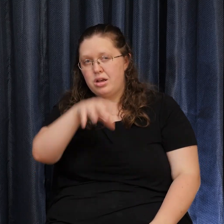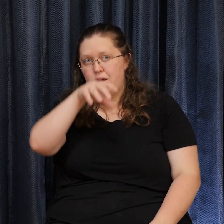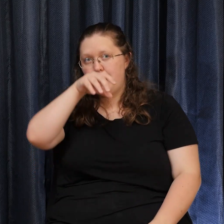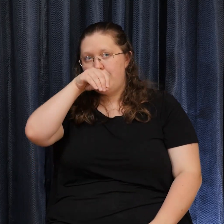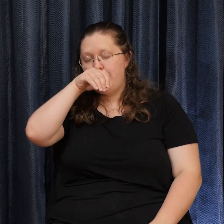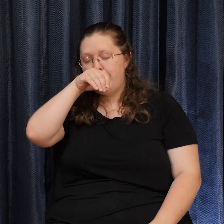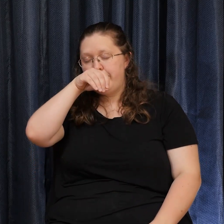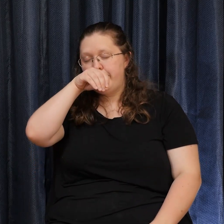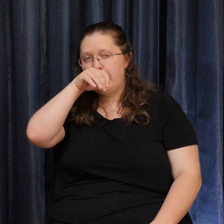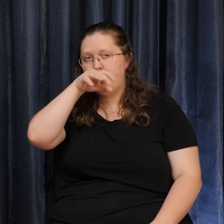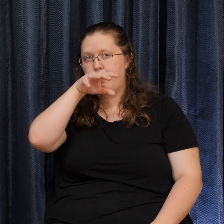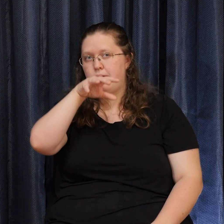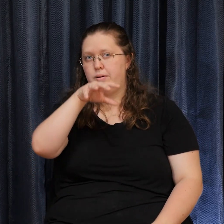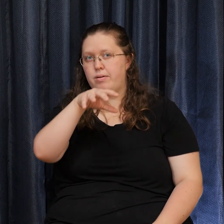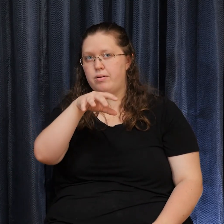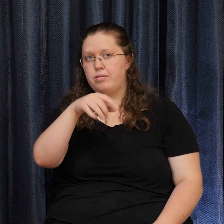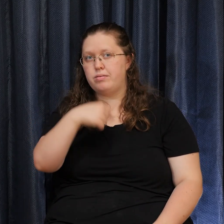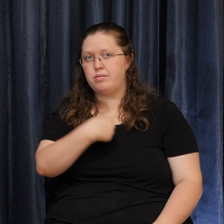Move into this time Of meditation